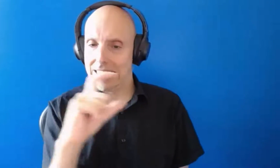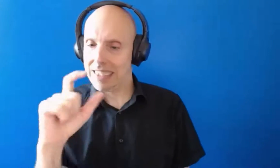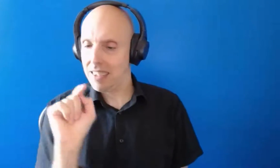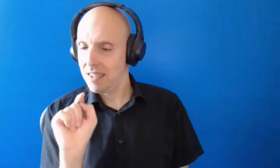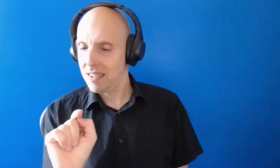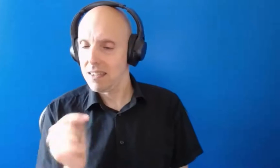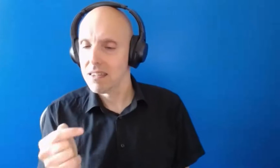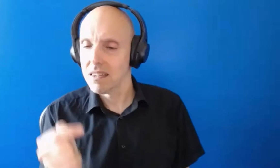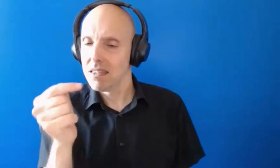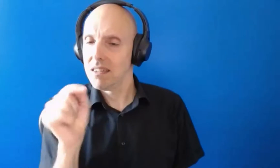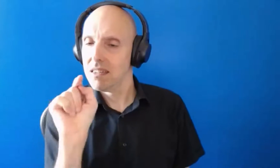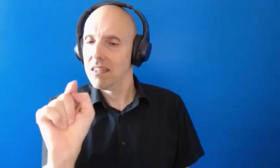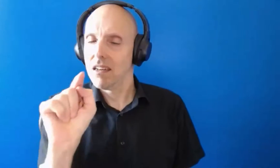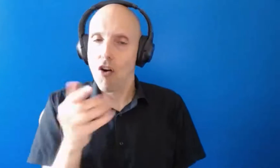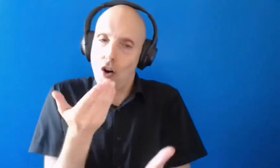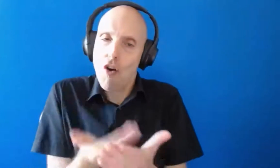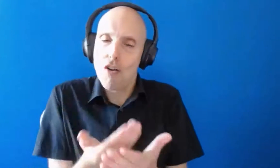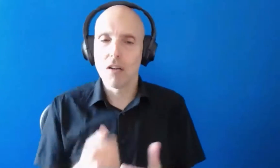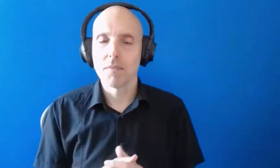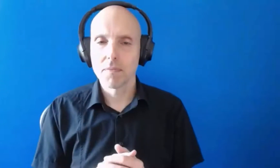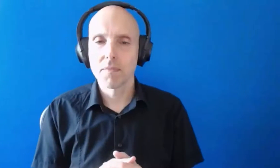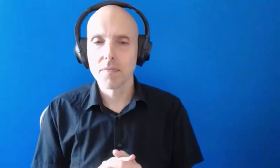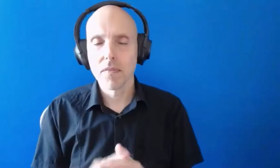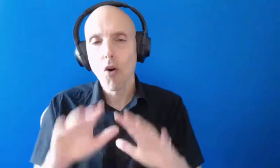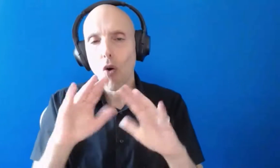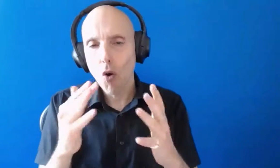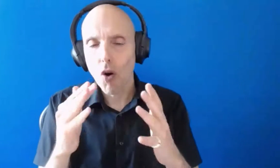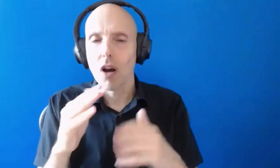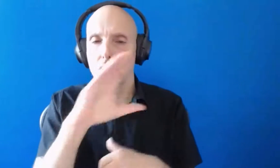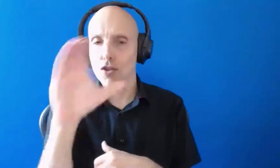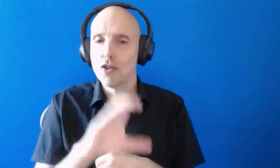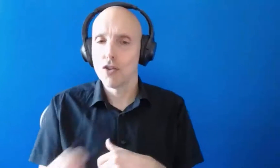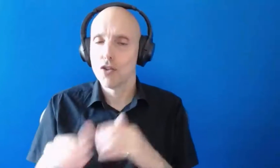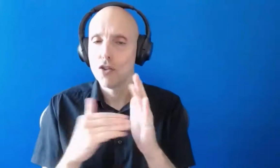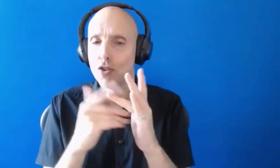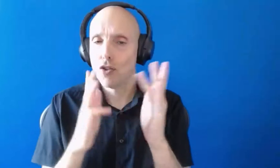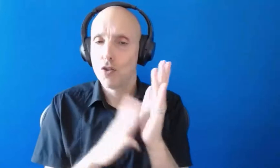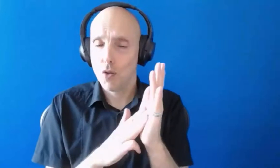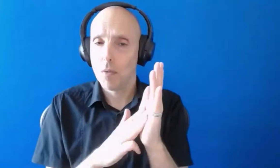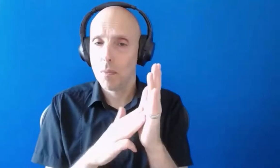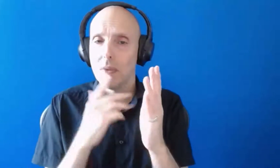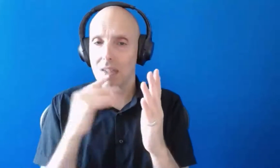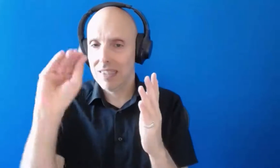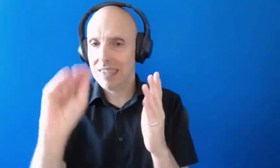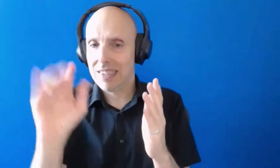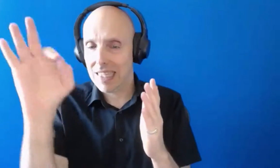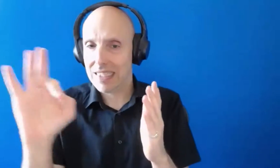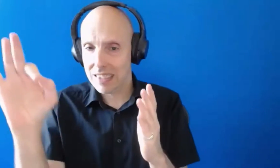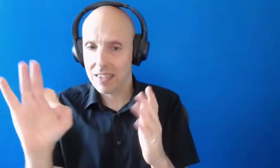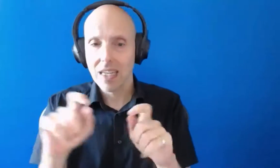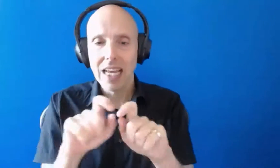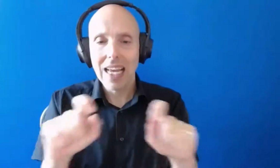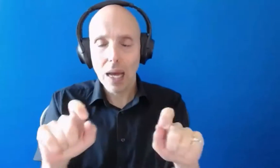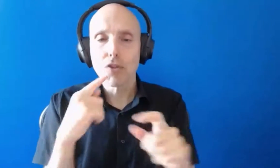or going into the Zoom settings. The captions below are line by